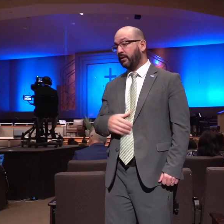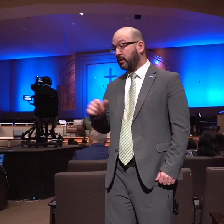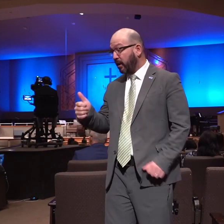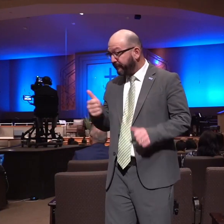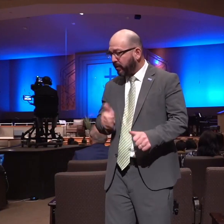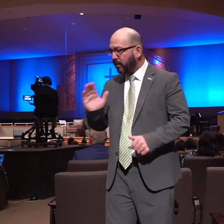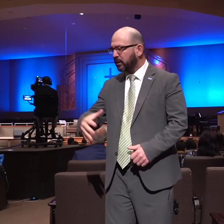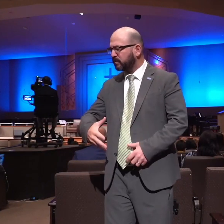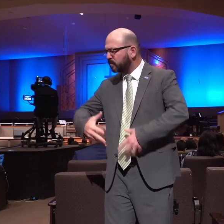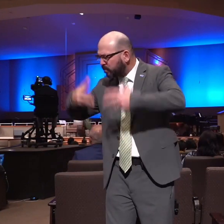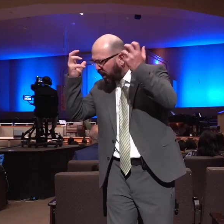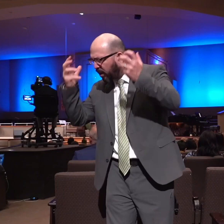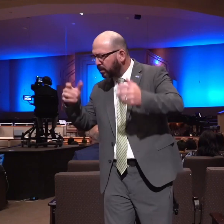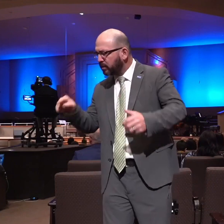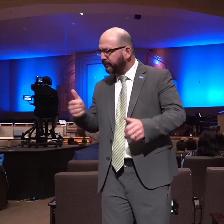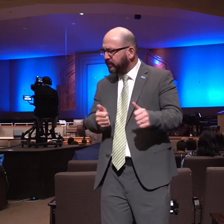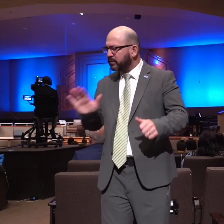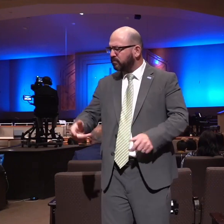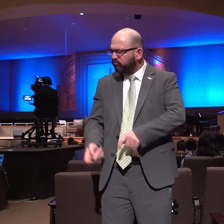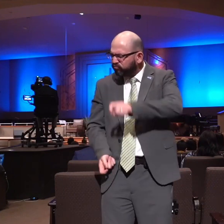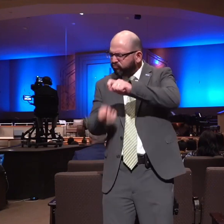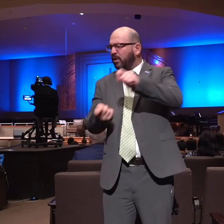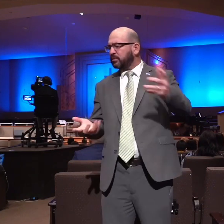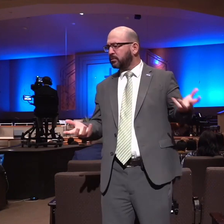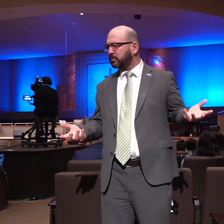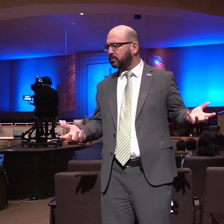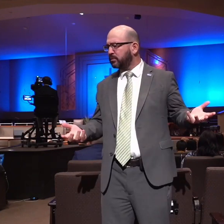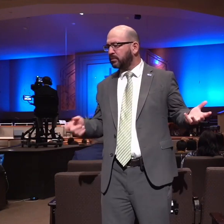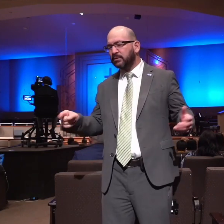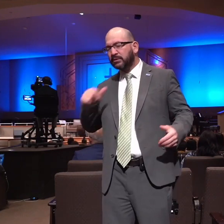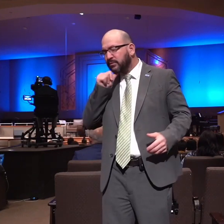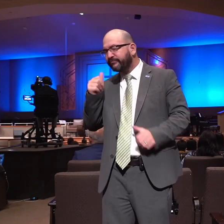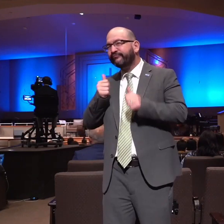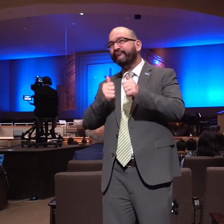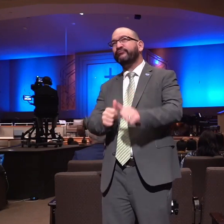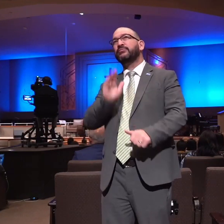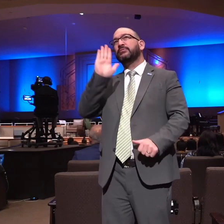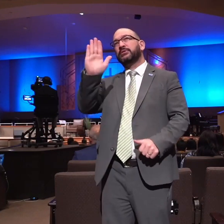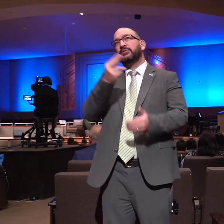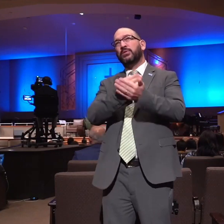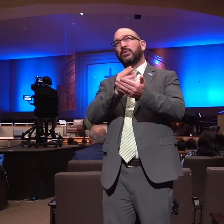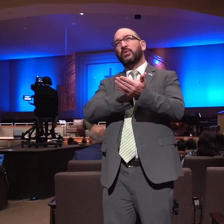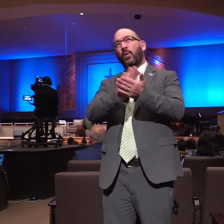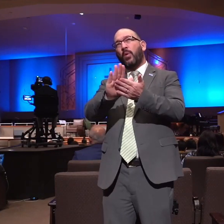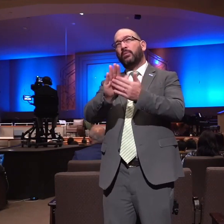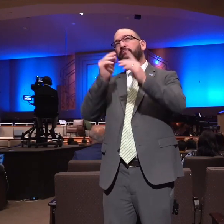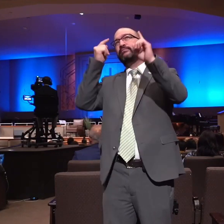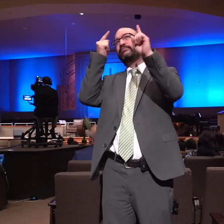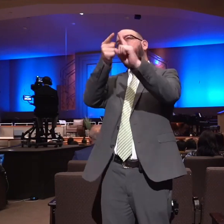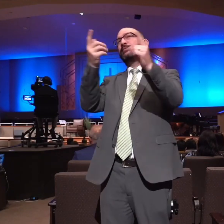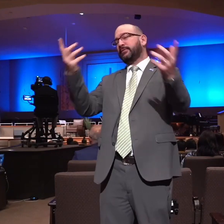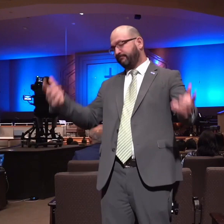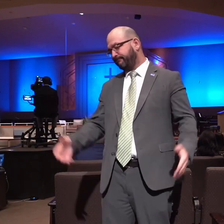revenge rather than driven by god's purpose for his life